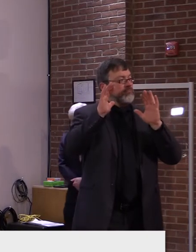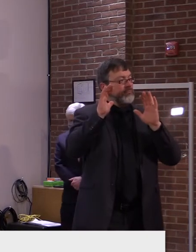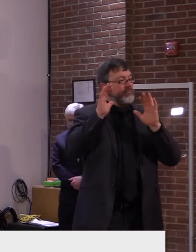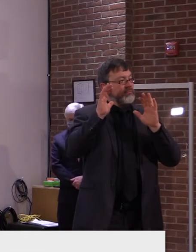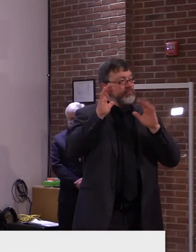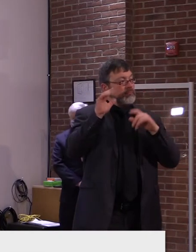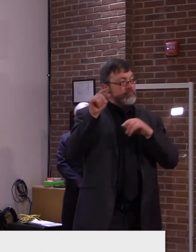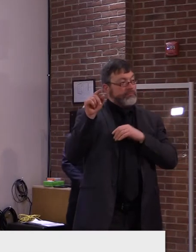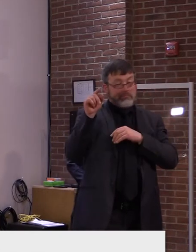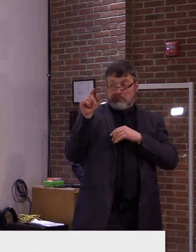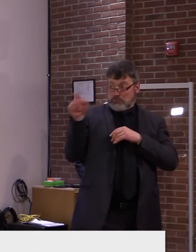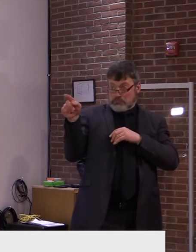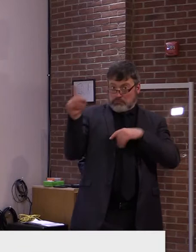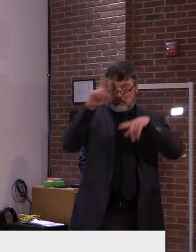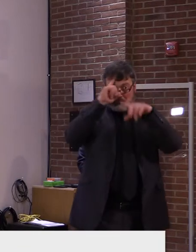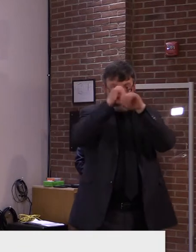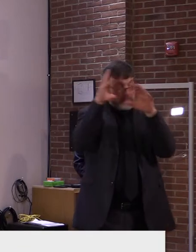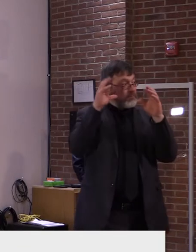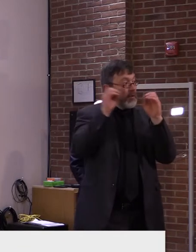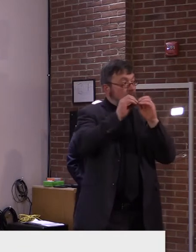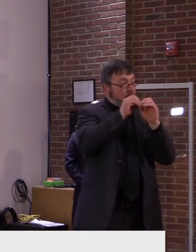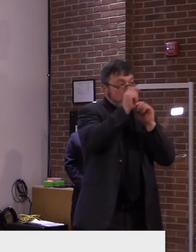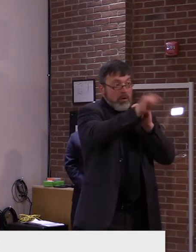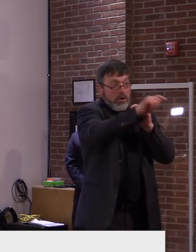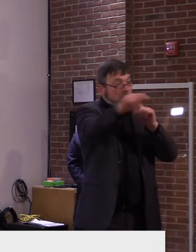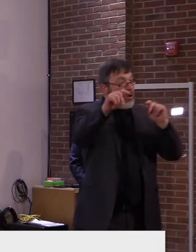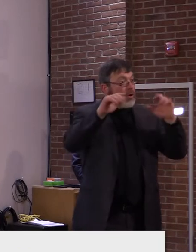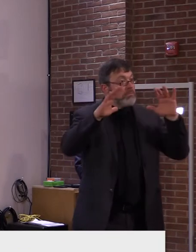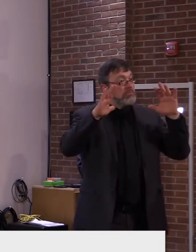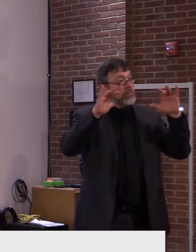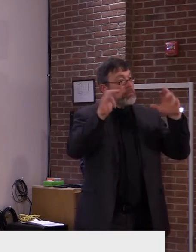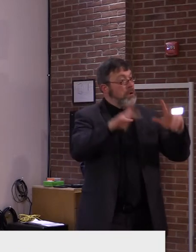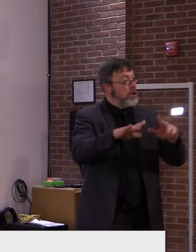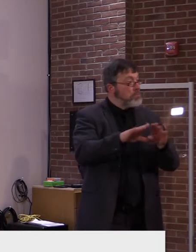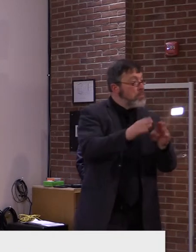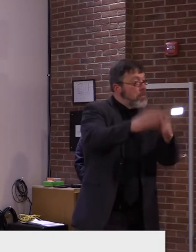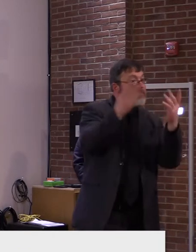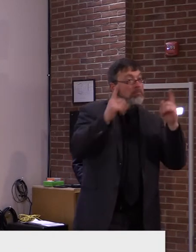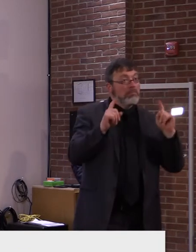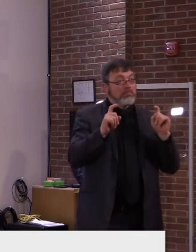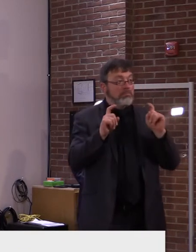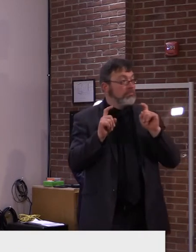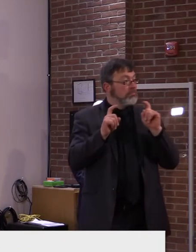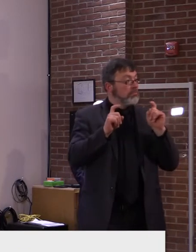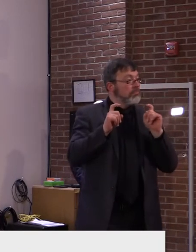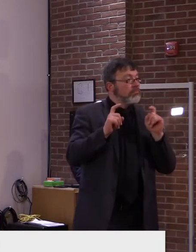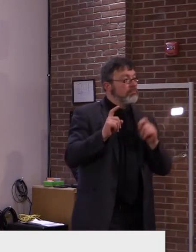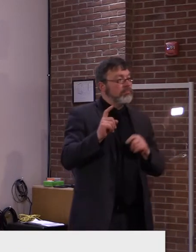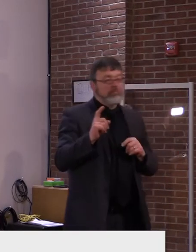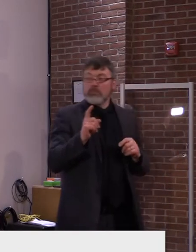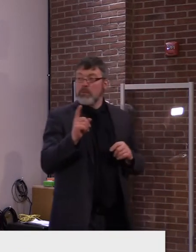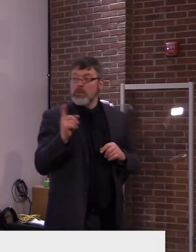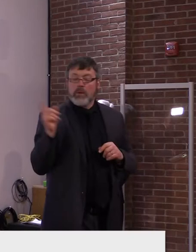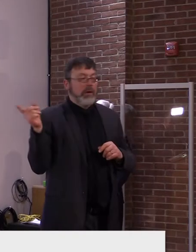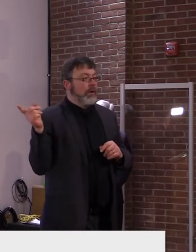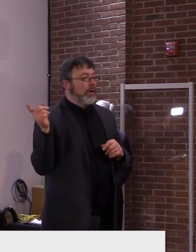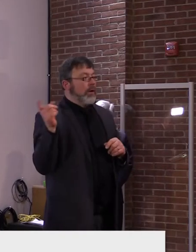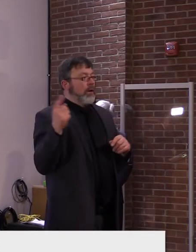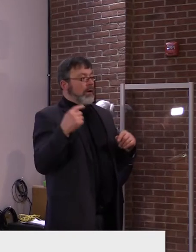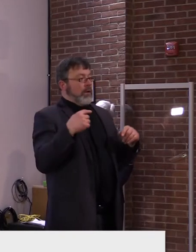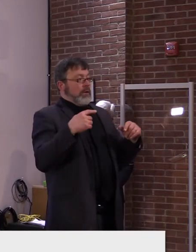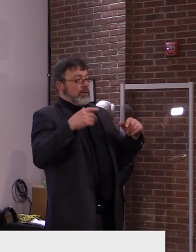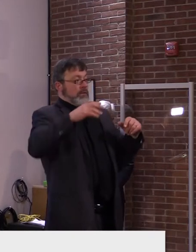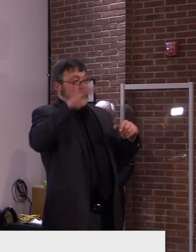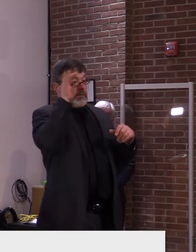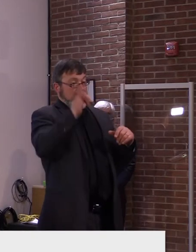turn there at some point here? Yeah. Again, I think the, uh, announcement today is a huge change, uh,